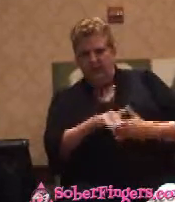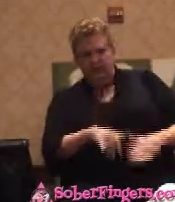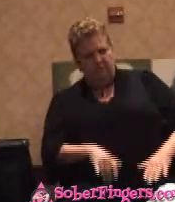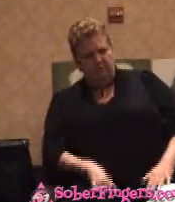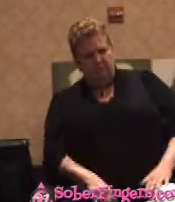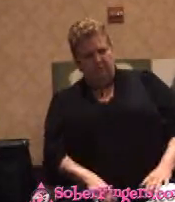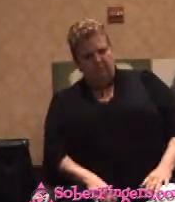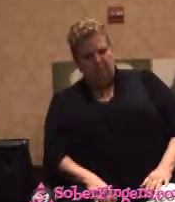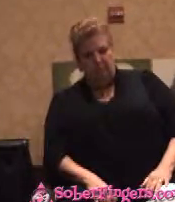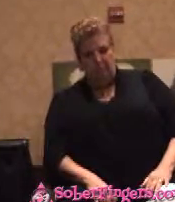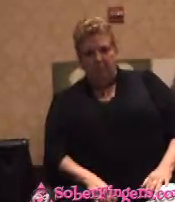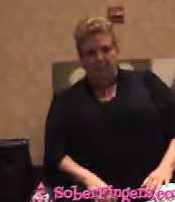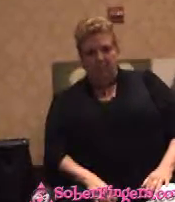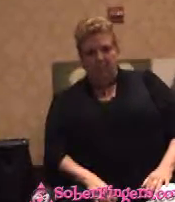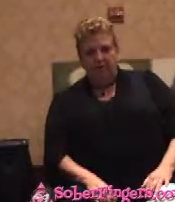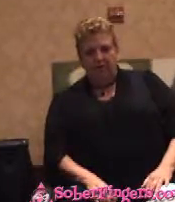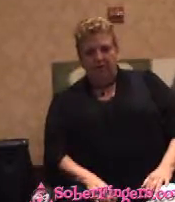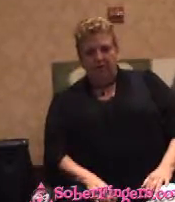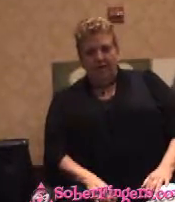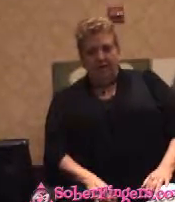And the jaws of the Al-Anon trap closed.